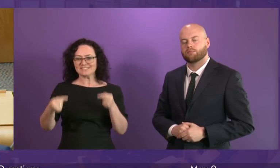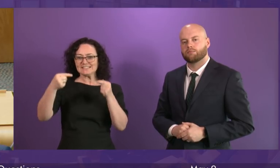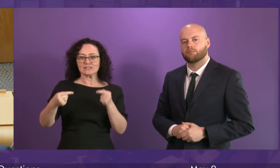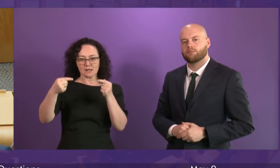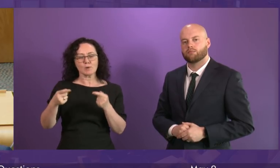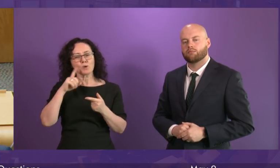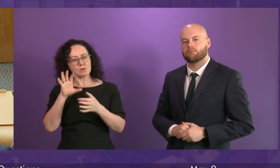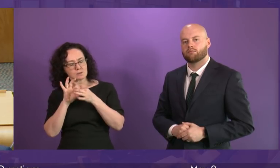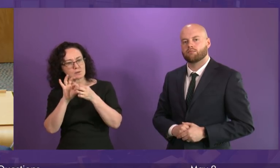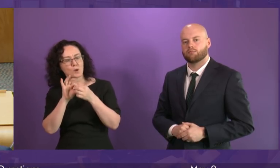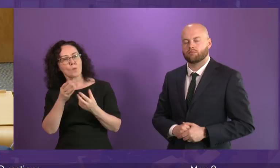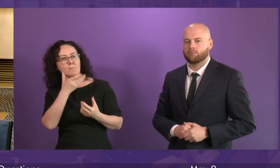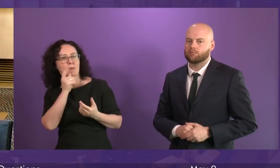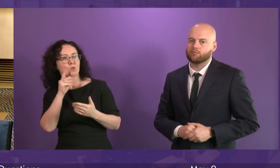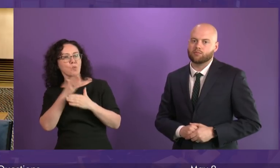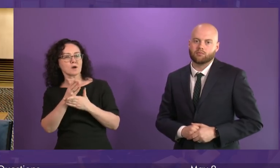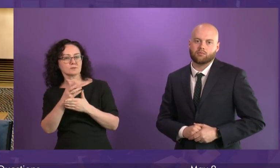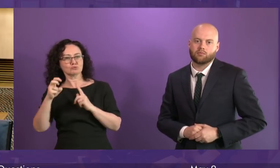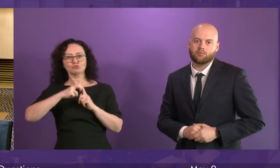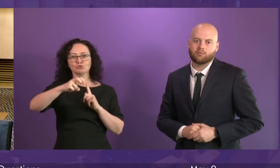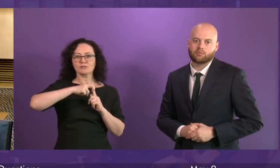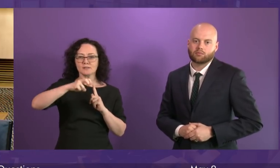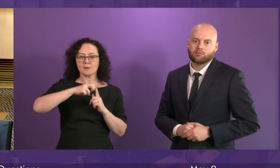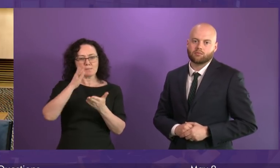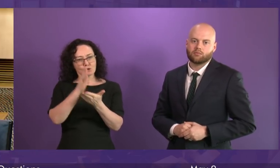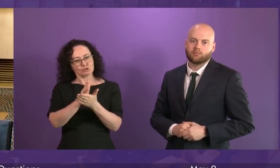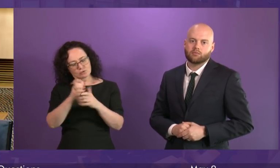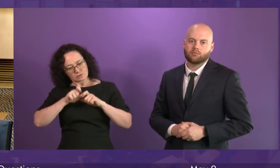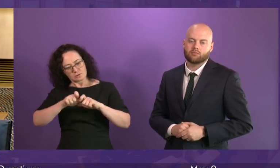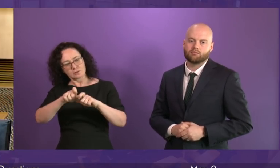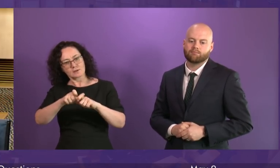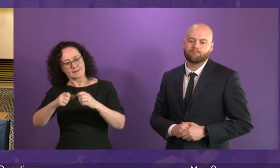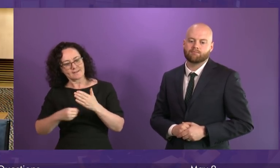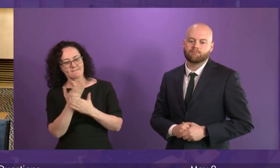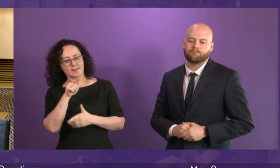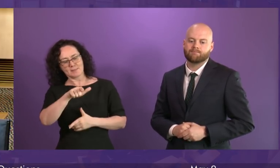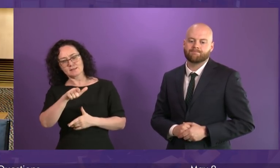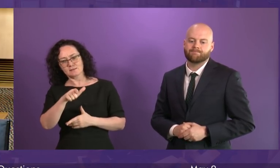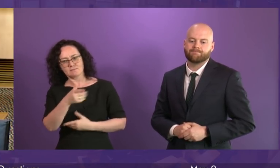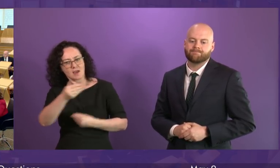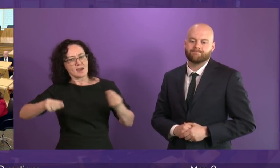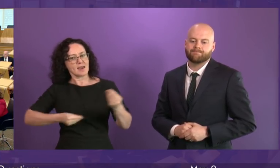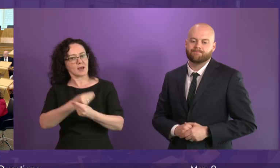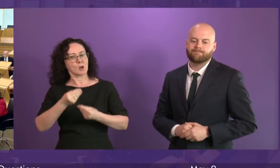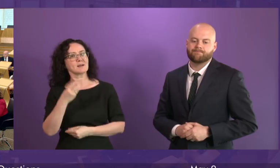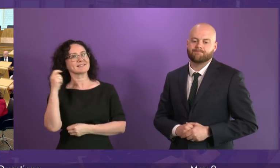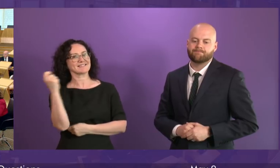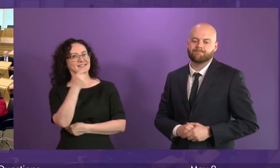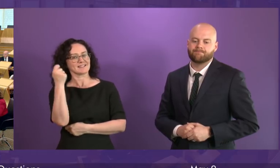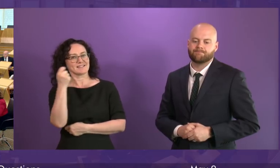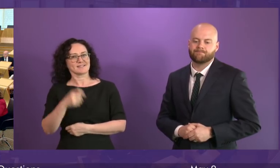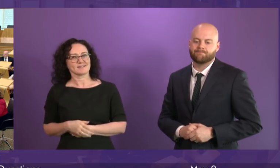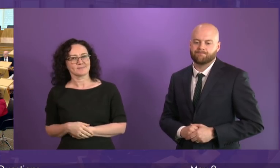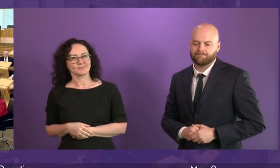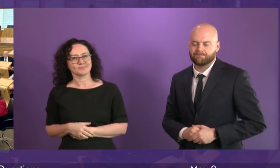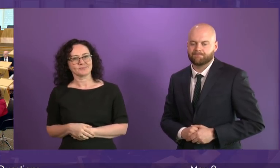with our tourism sector to support the continued sustainable growth of what is a Scottish economic success story. Bruce Crawford to